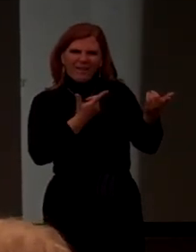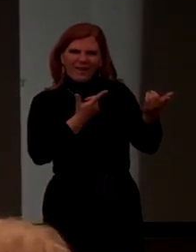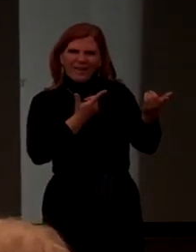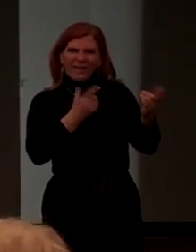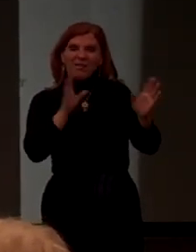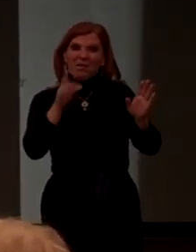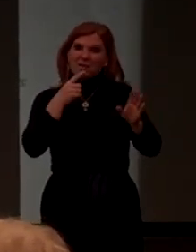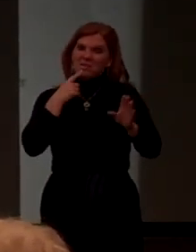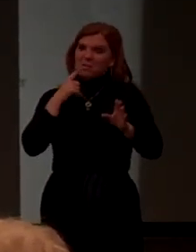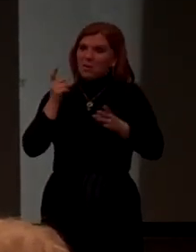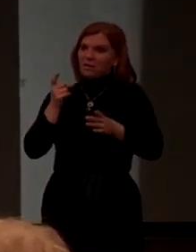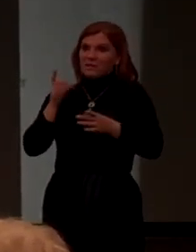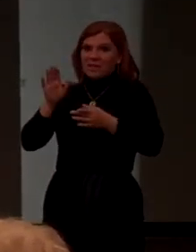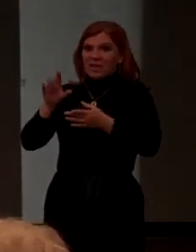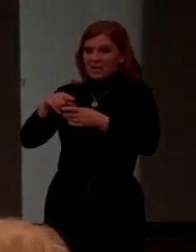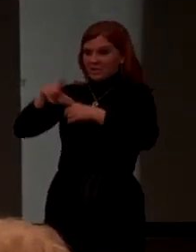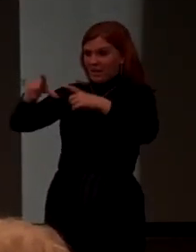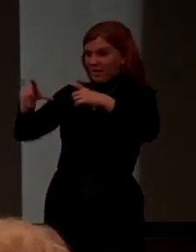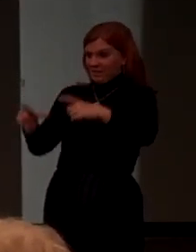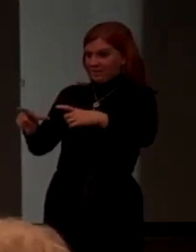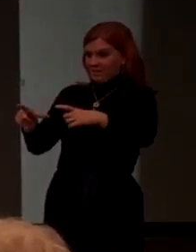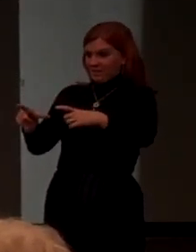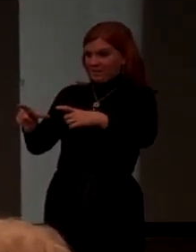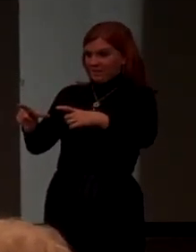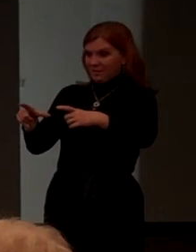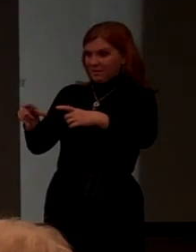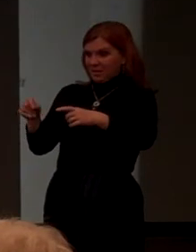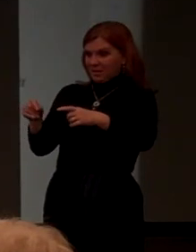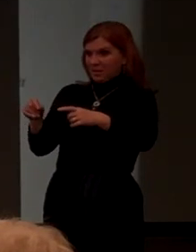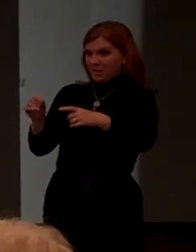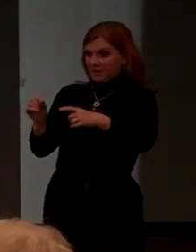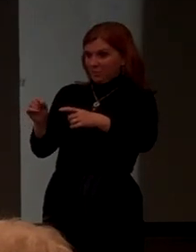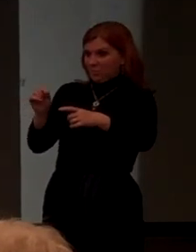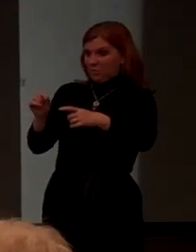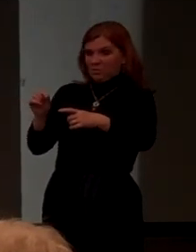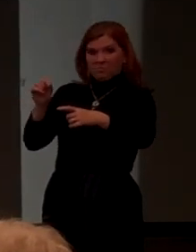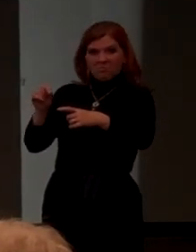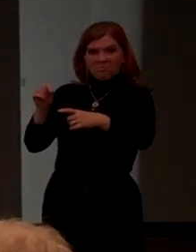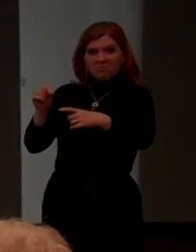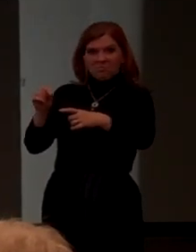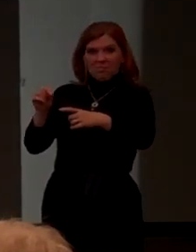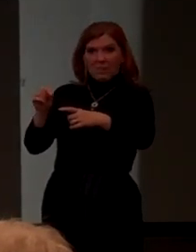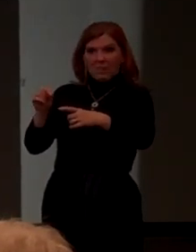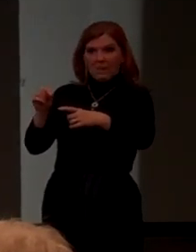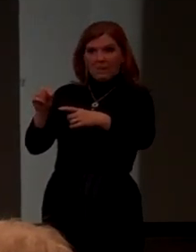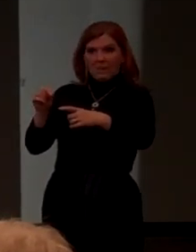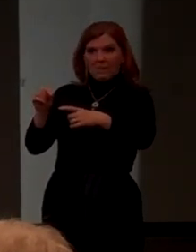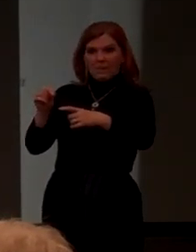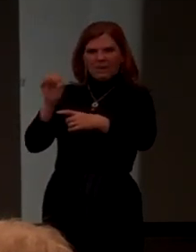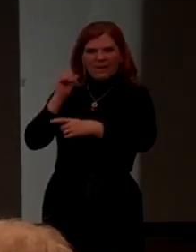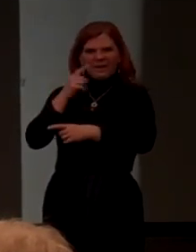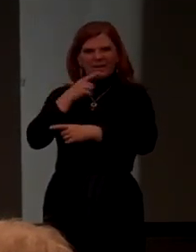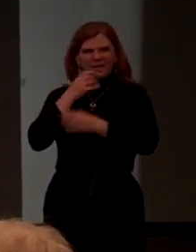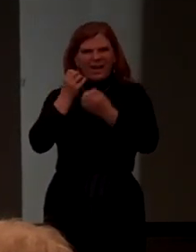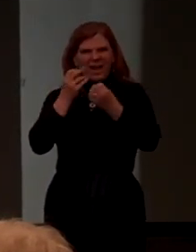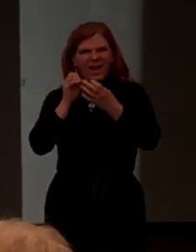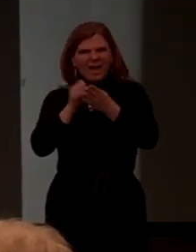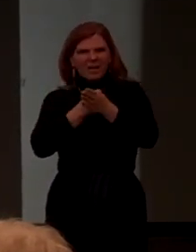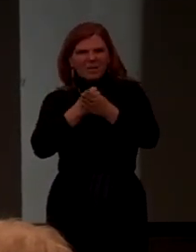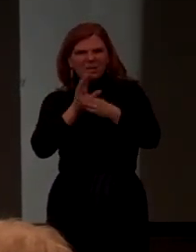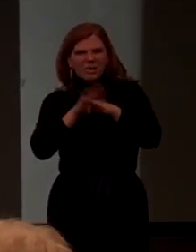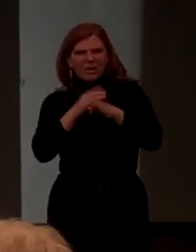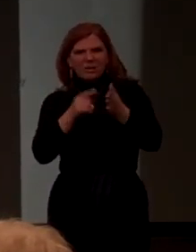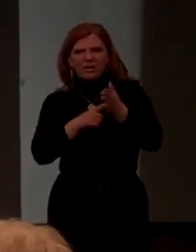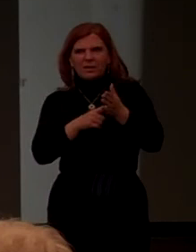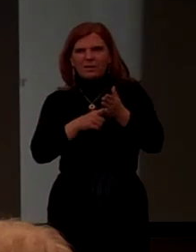I said, well, if it's on this side, you use the cueing thing, and you move it over, and you put it down. And he said, well, how many songs on